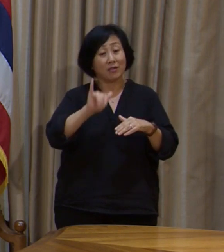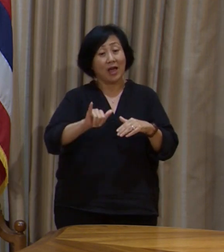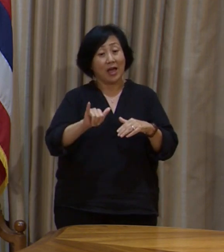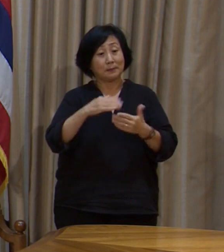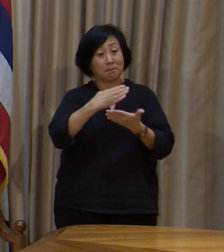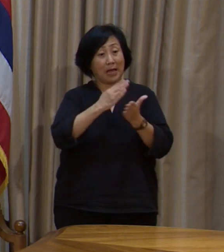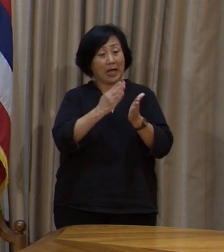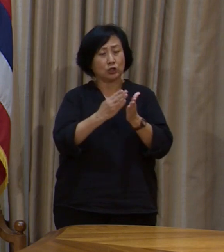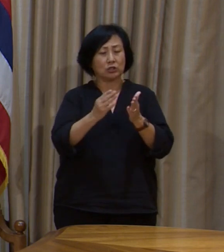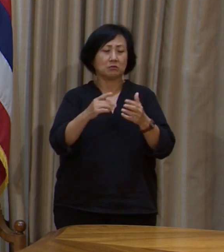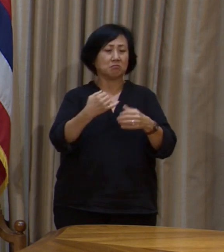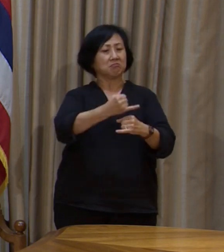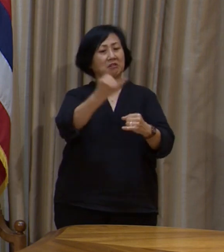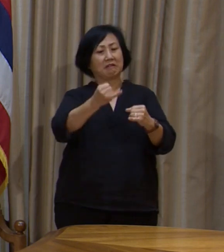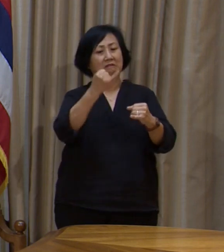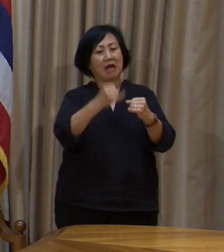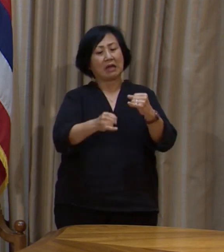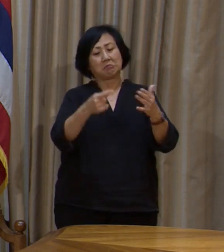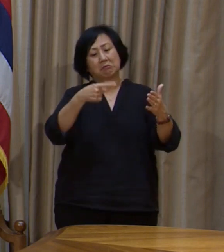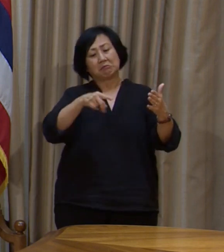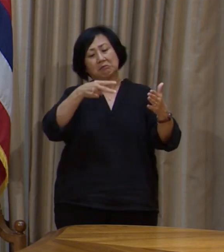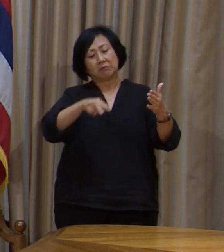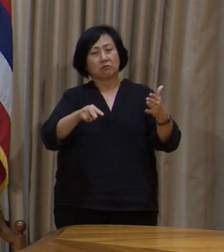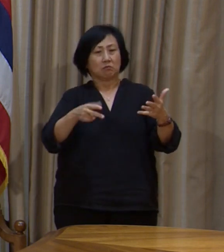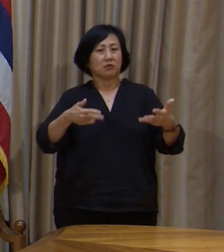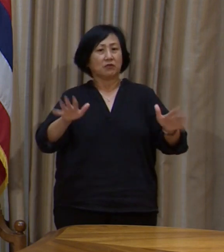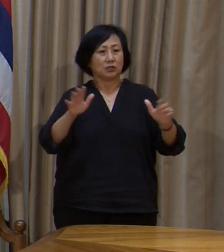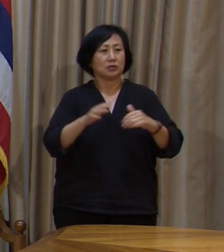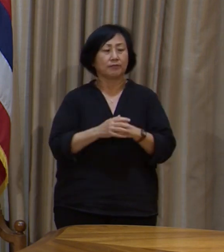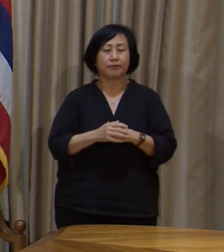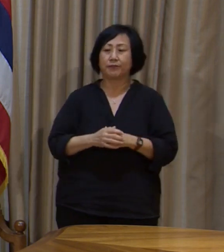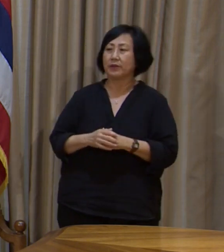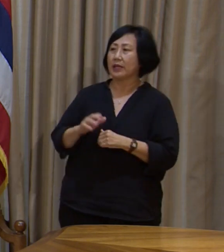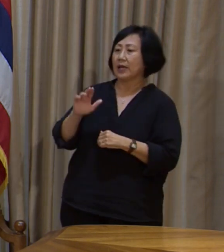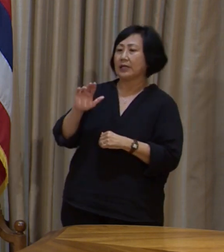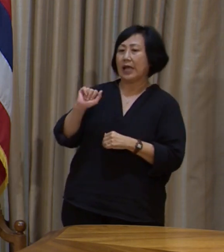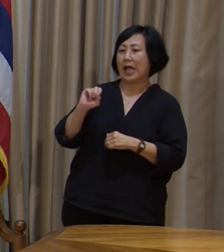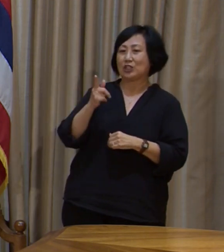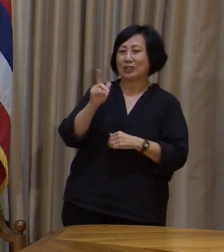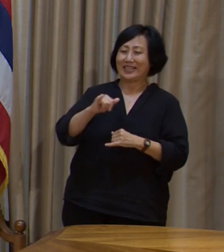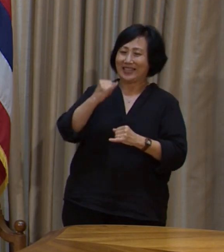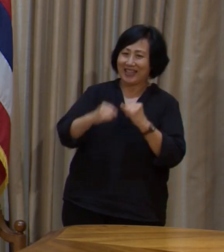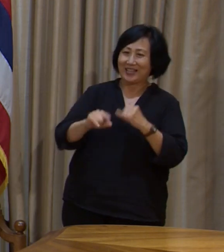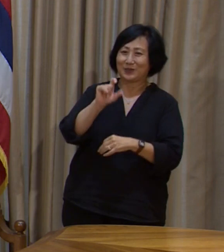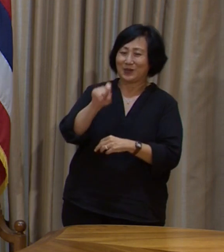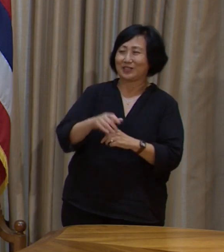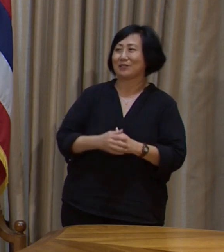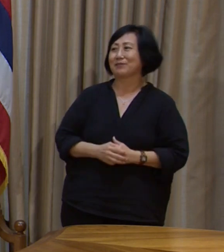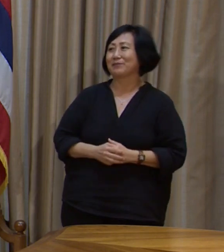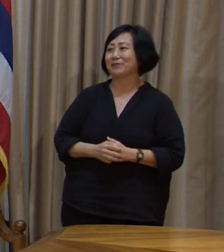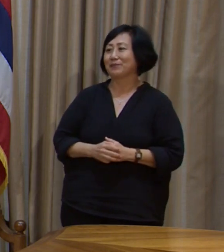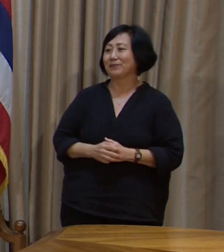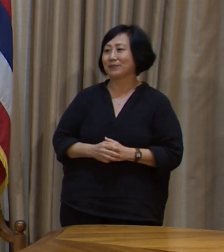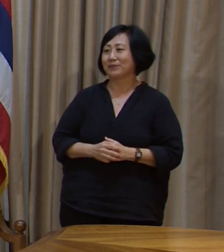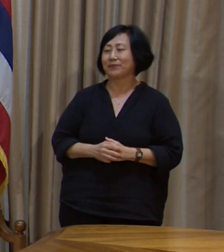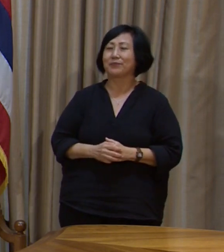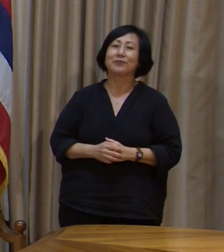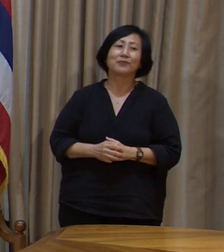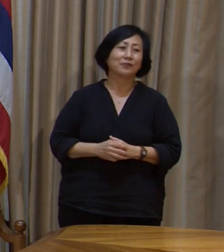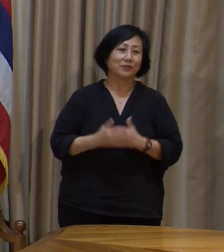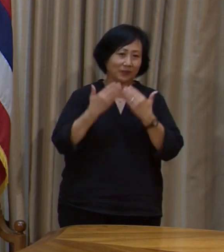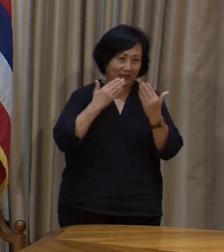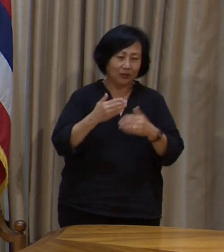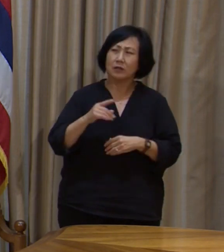the budget in the next week or so. All right. Ashley Mizuo, you have the last question. Thanks.